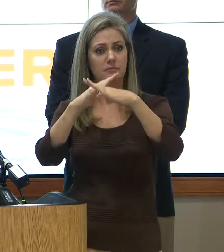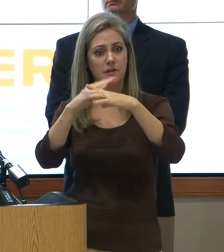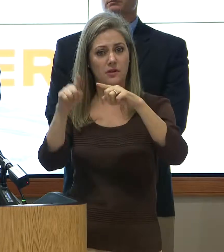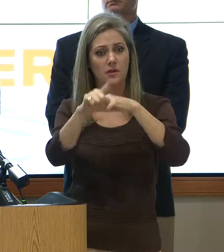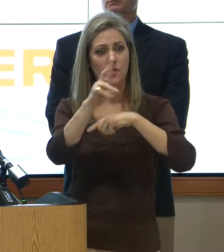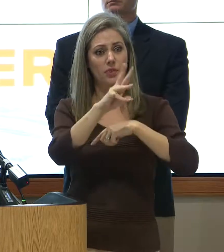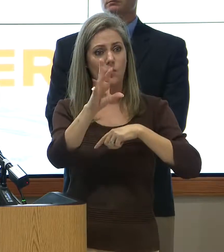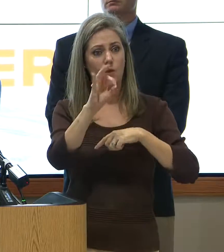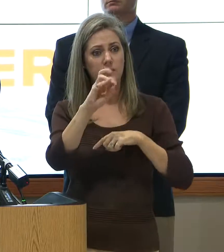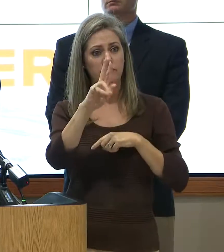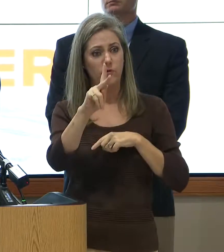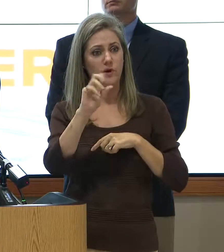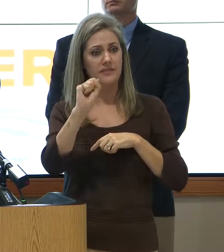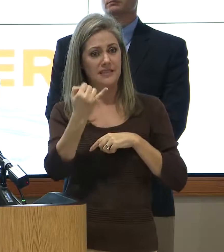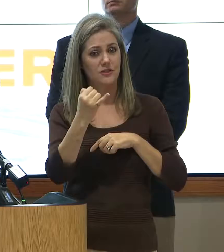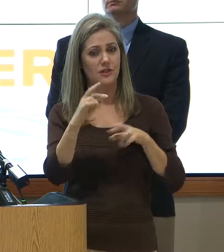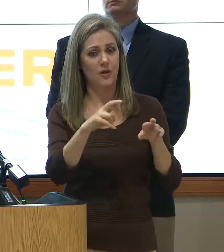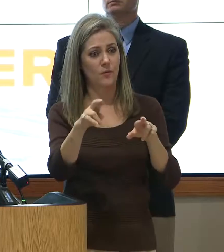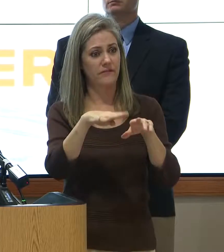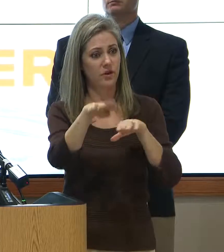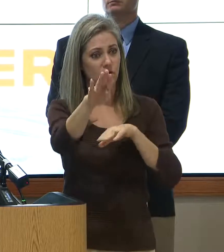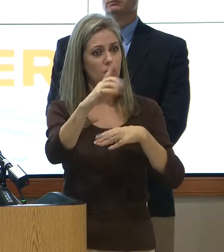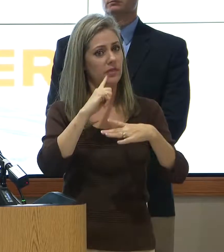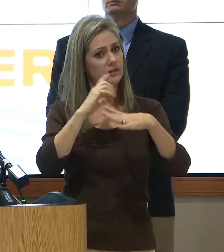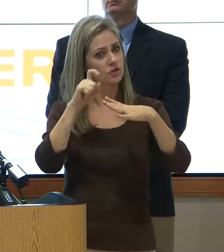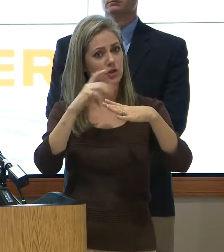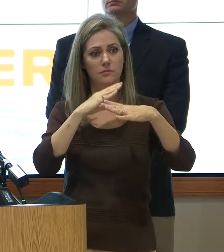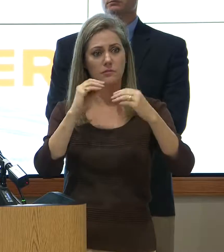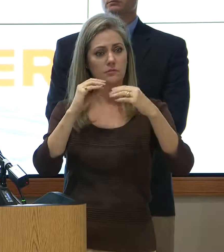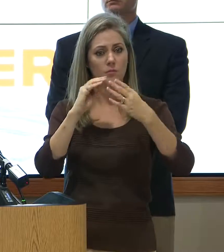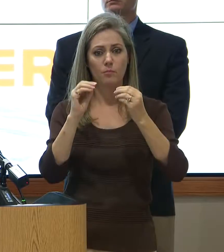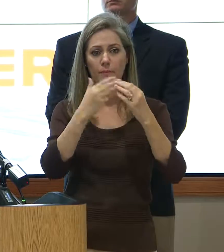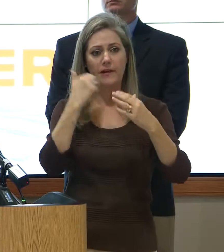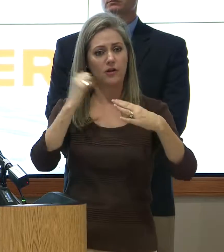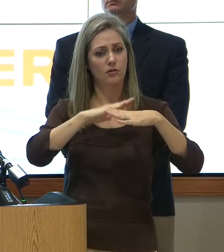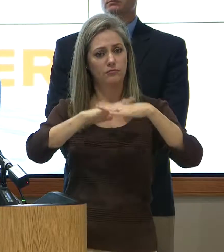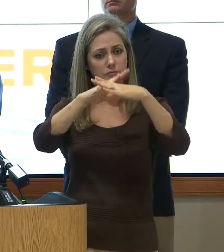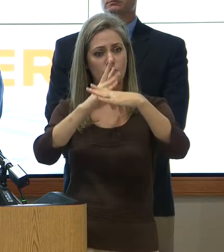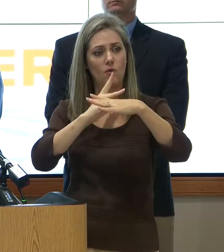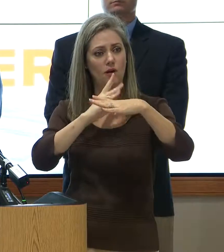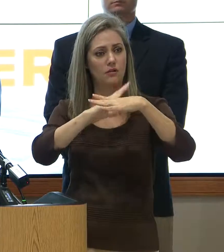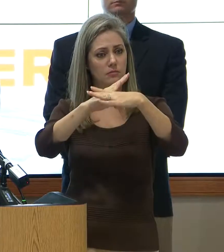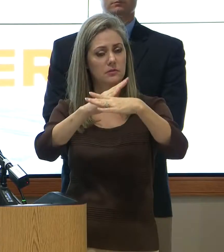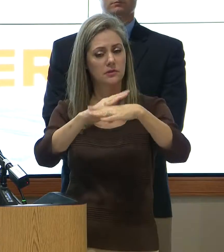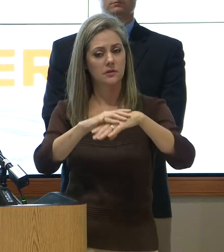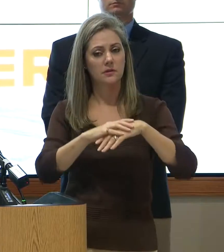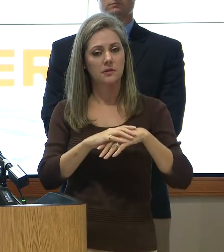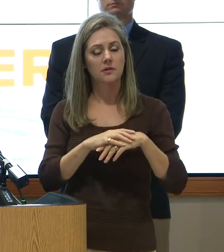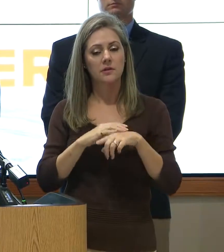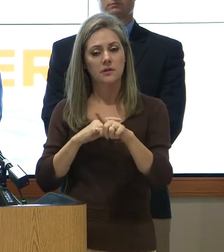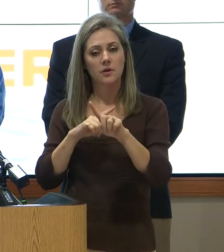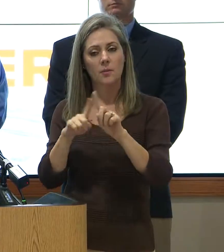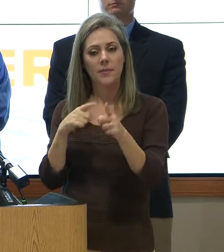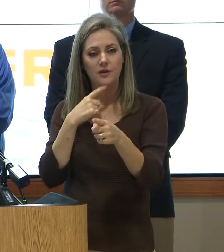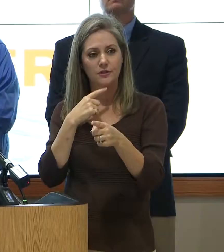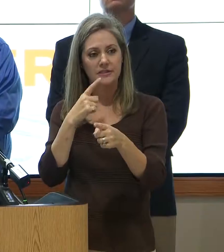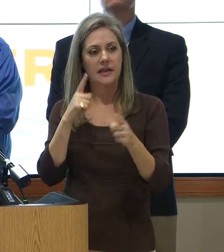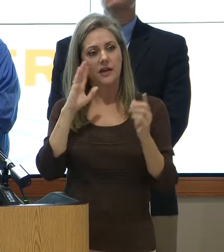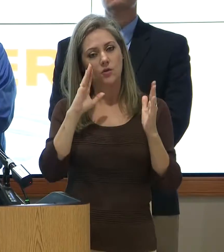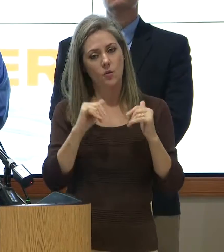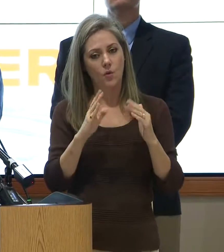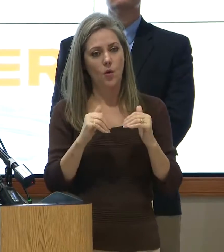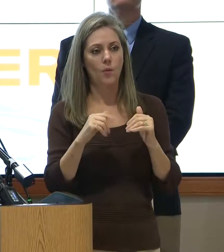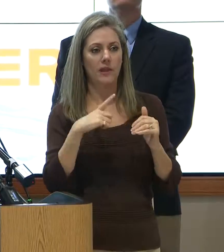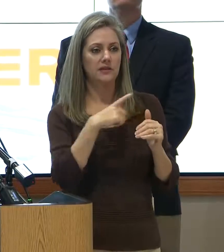Fork of the San Jacinto River. So we need to start looking at those. We need to move all those up into a priority. But you're saying, basically, like you hope the